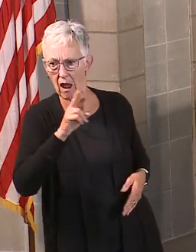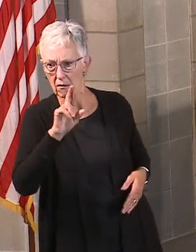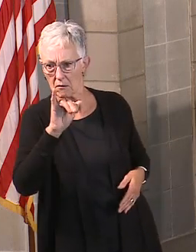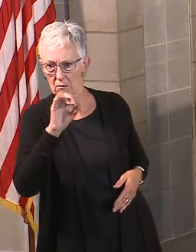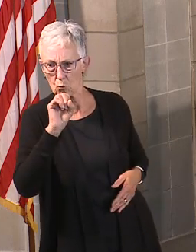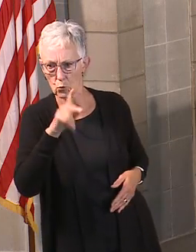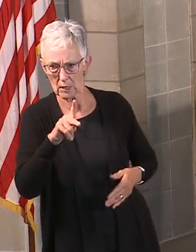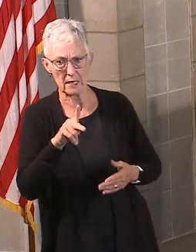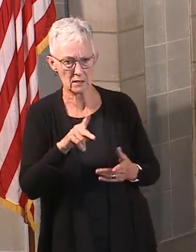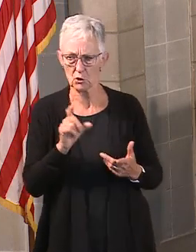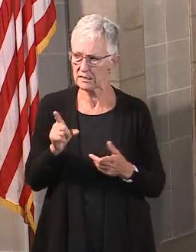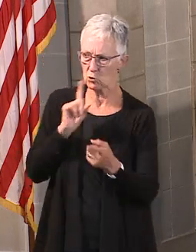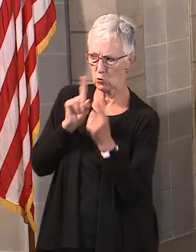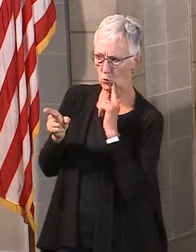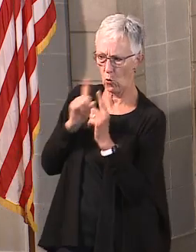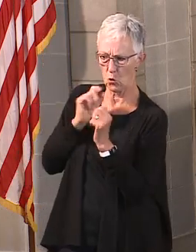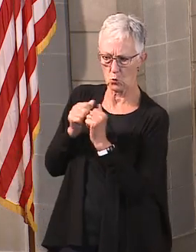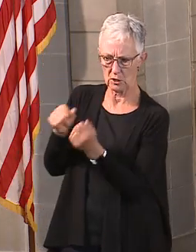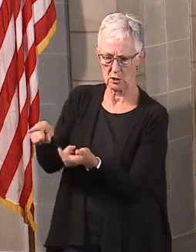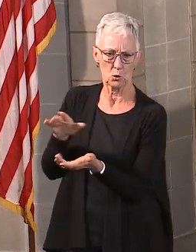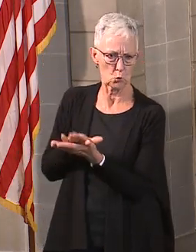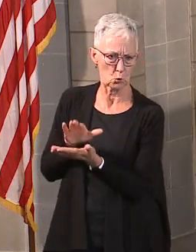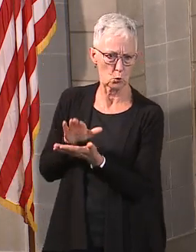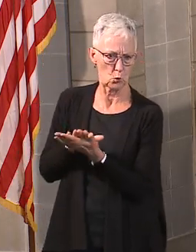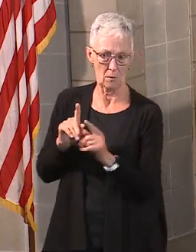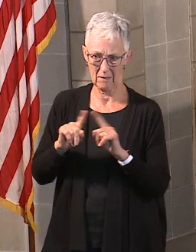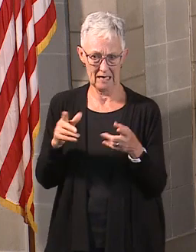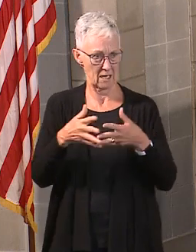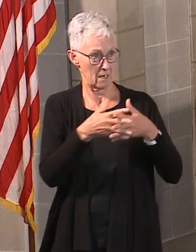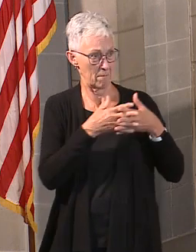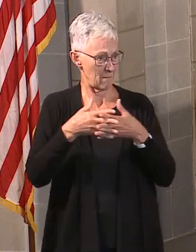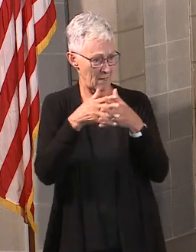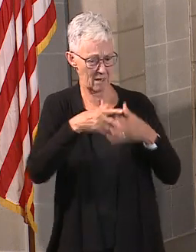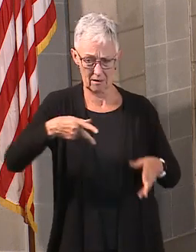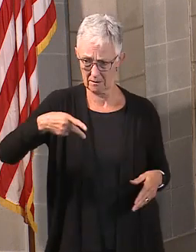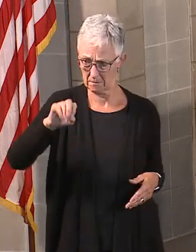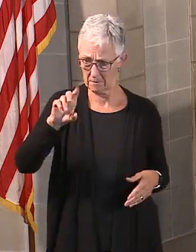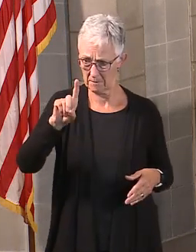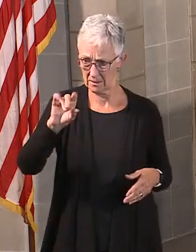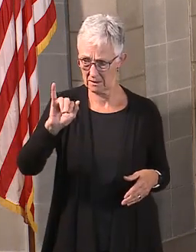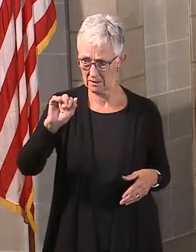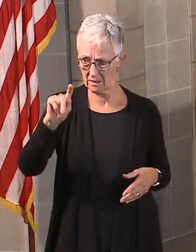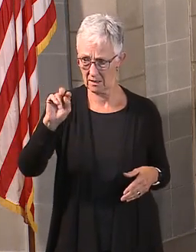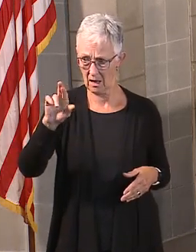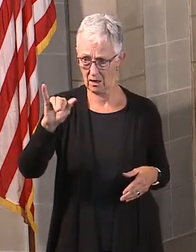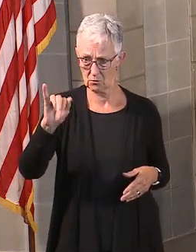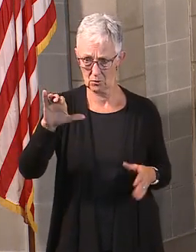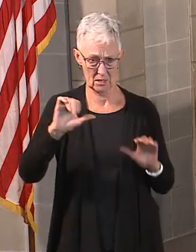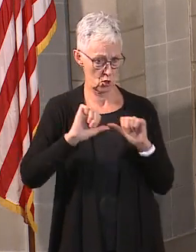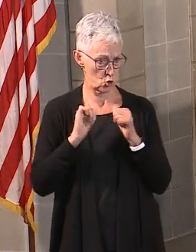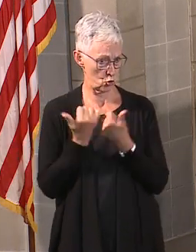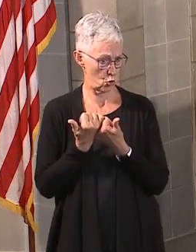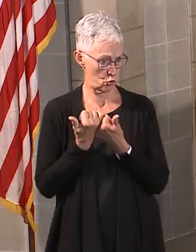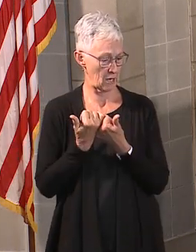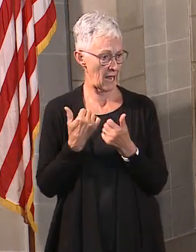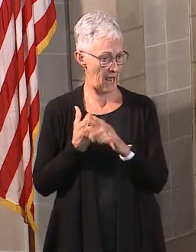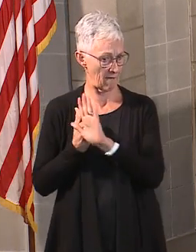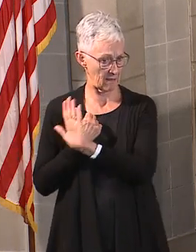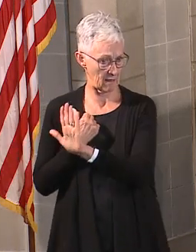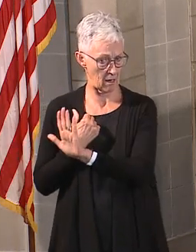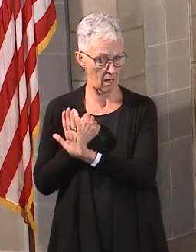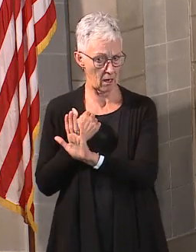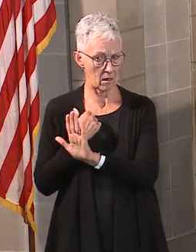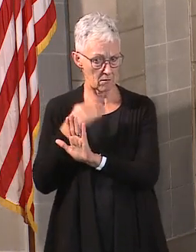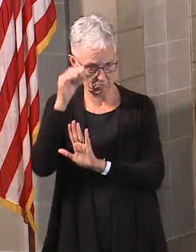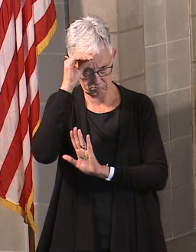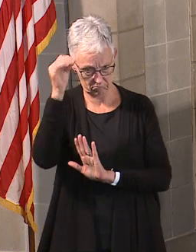American Pediatric Association, I think that's the right term, certainly came out with theirs. But I've even taken opportunities